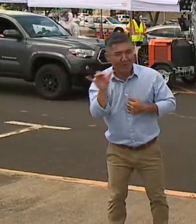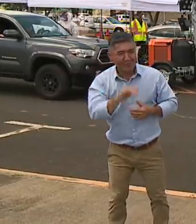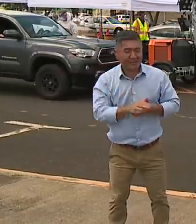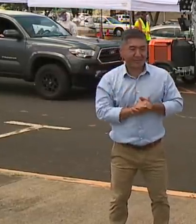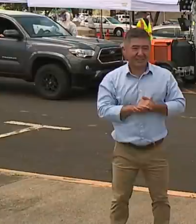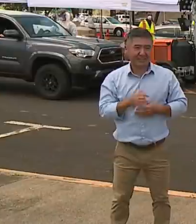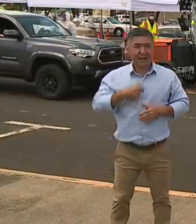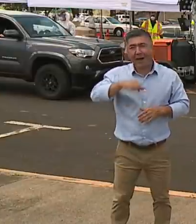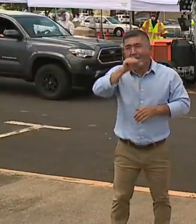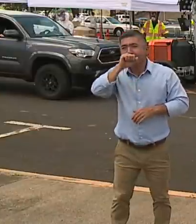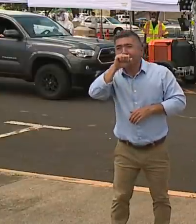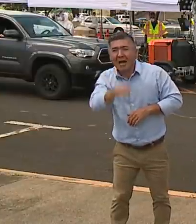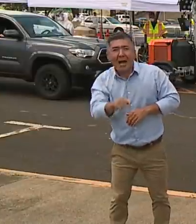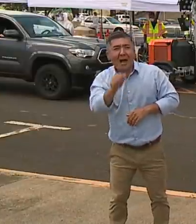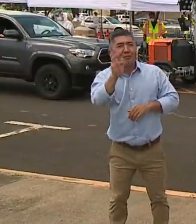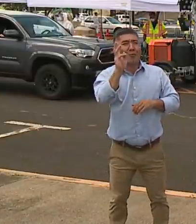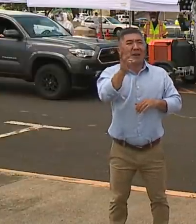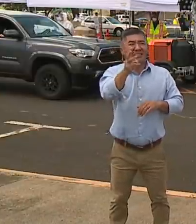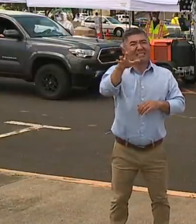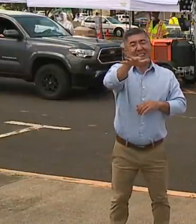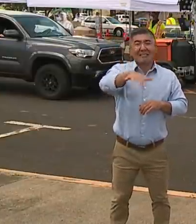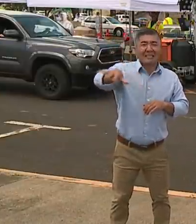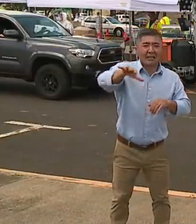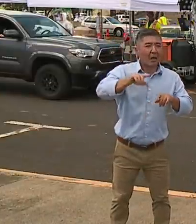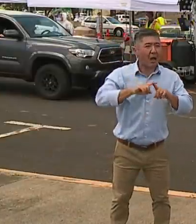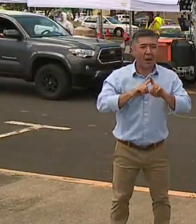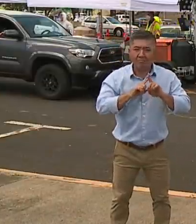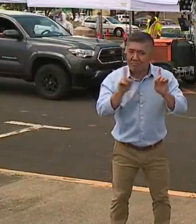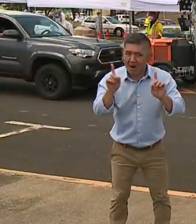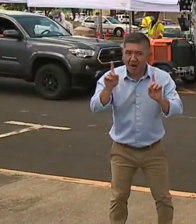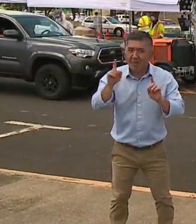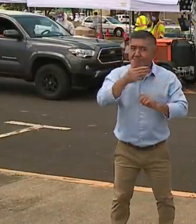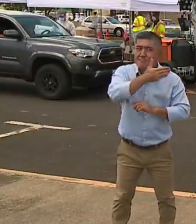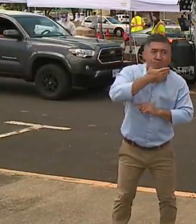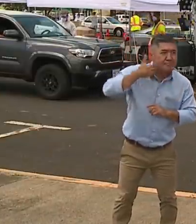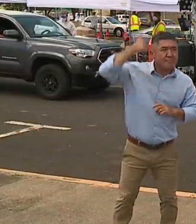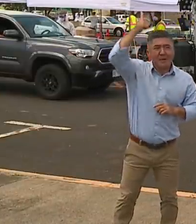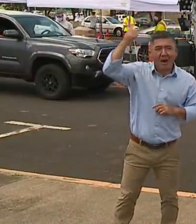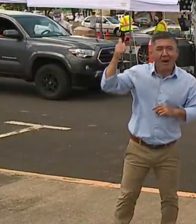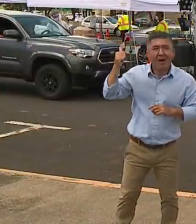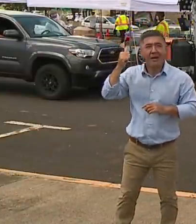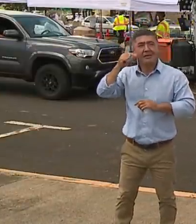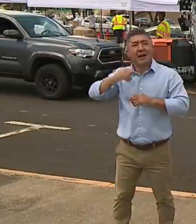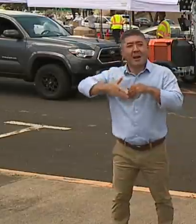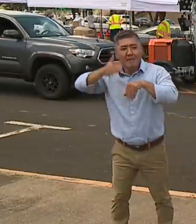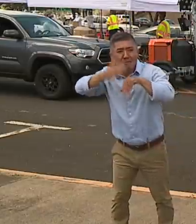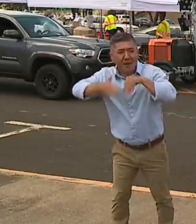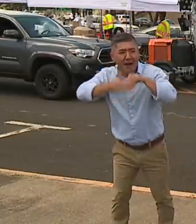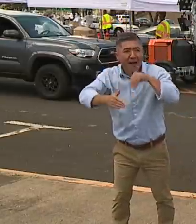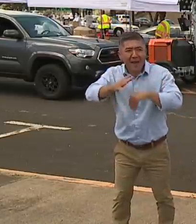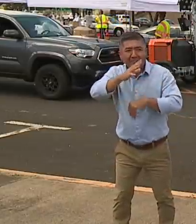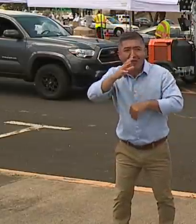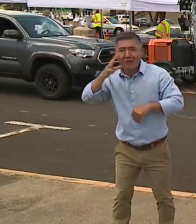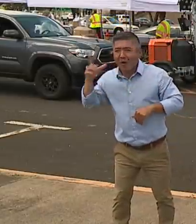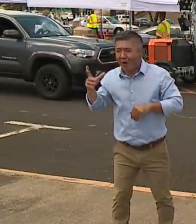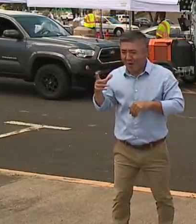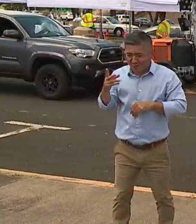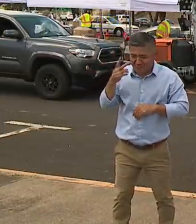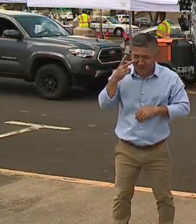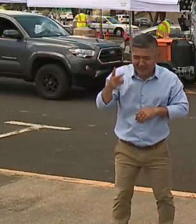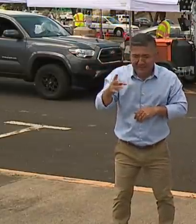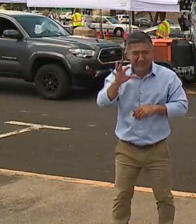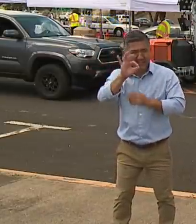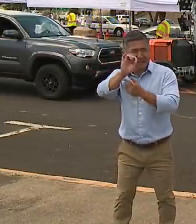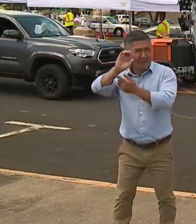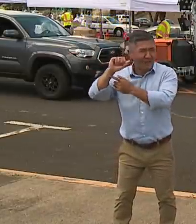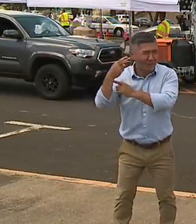downtown Waikiki, I feel at home when I get out to the farms, to the pineapple farms and seeing the fresh fruit grown all